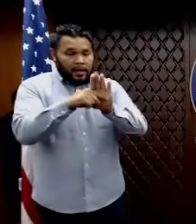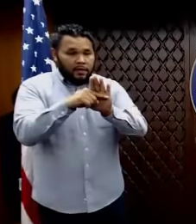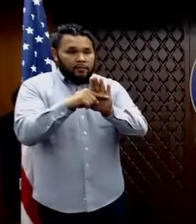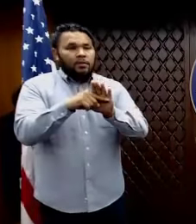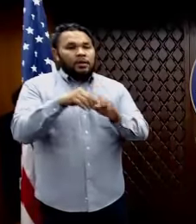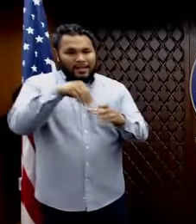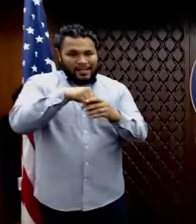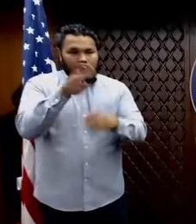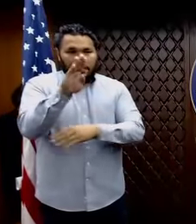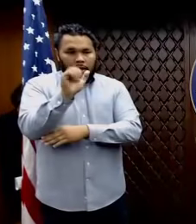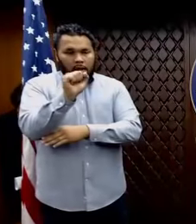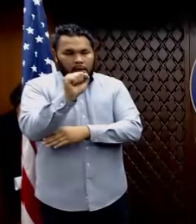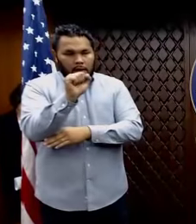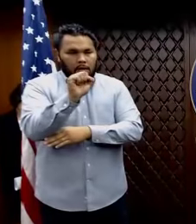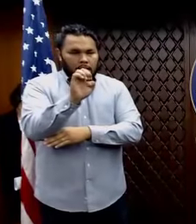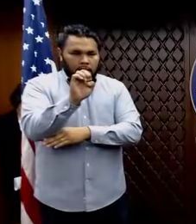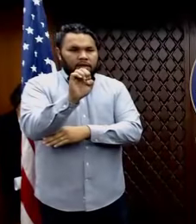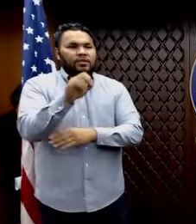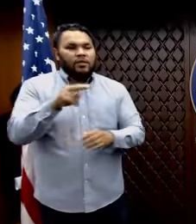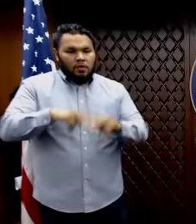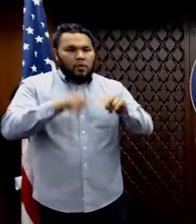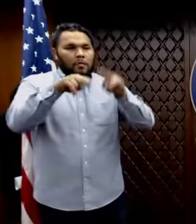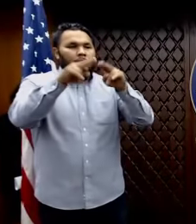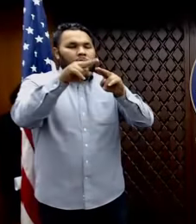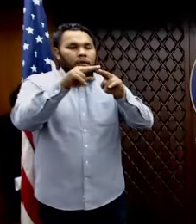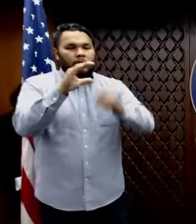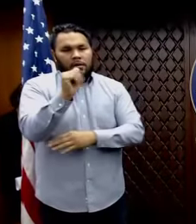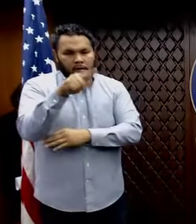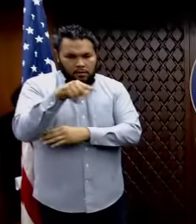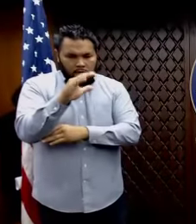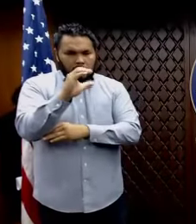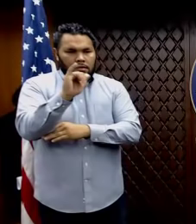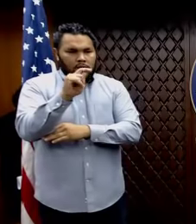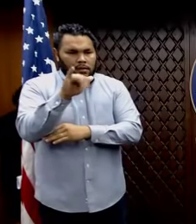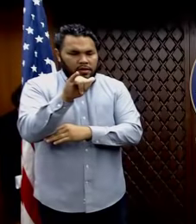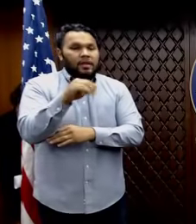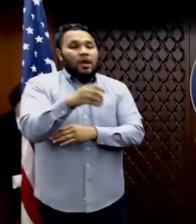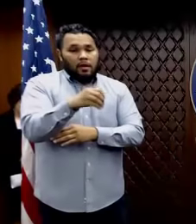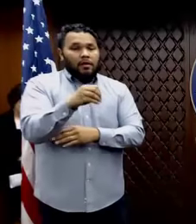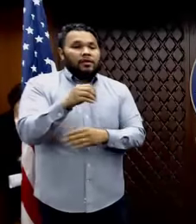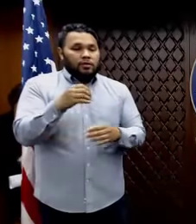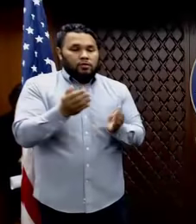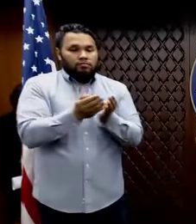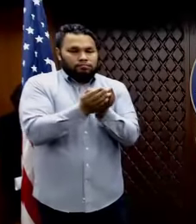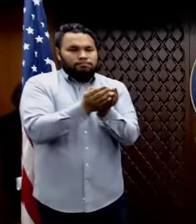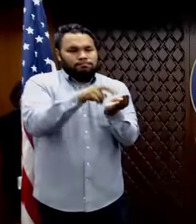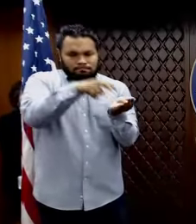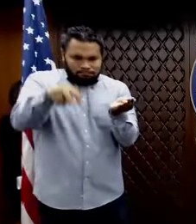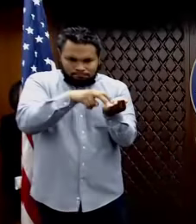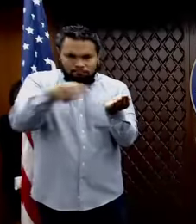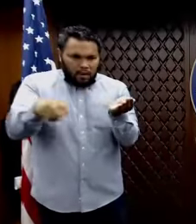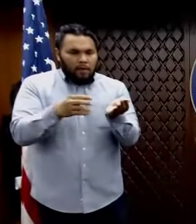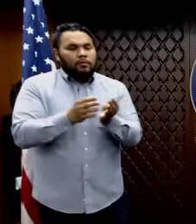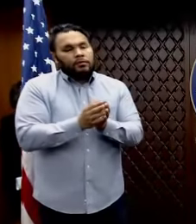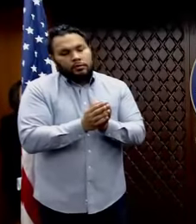in order to build capacity to get further sailors off of Teddy Roosevelt, uh, we'd like to start this as soon as we can. However,